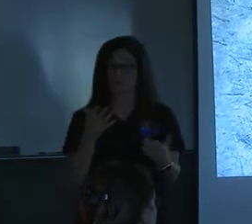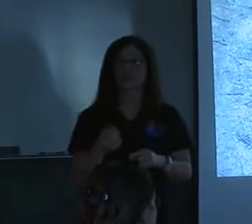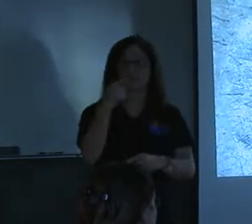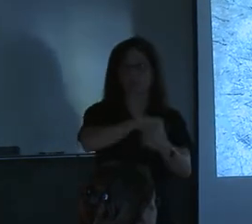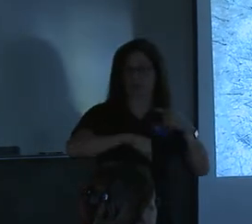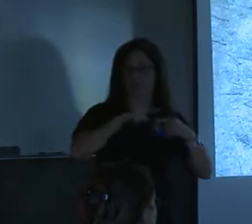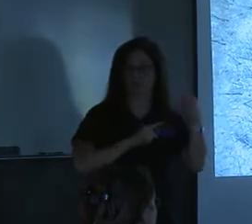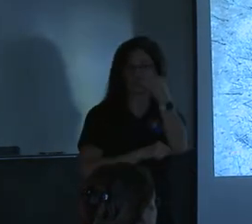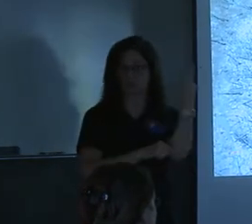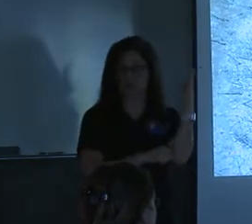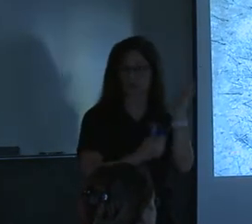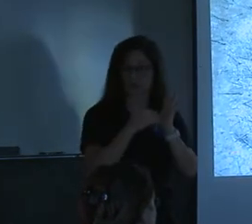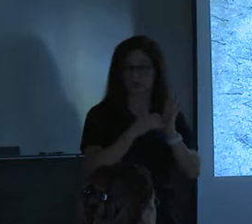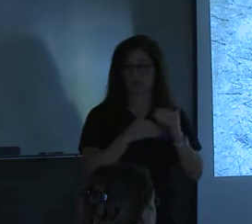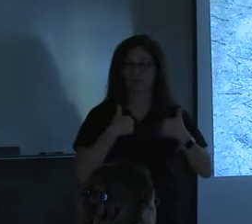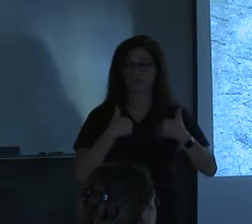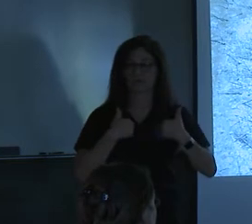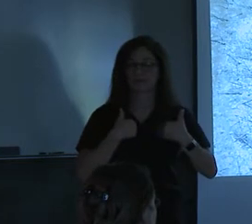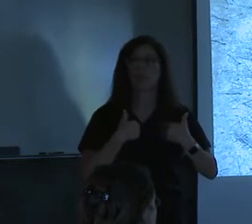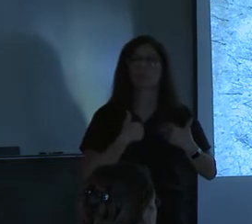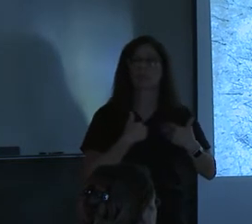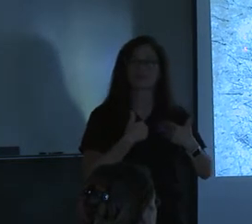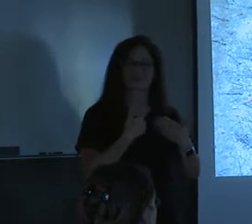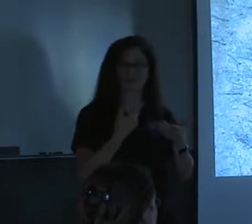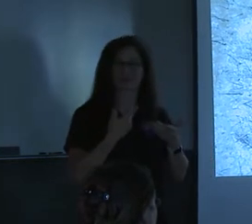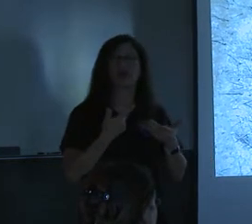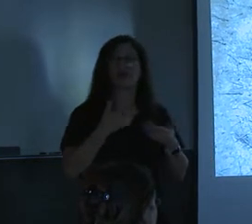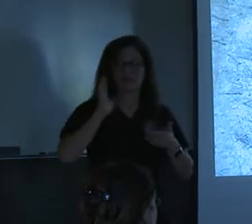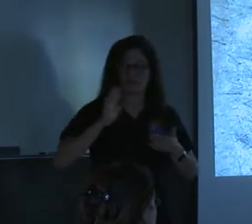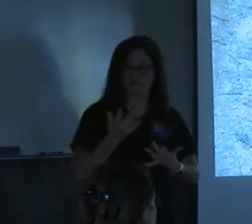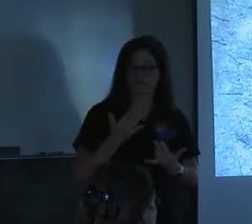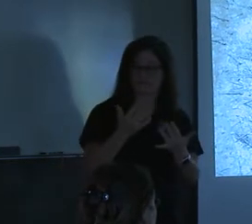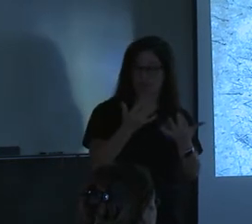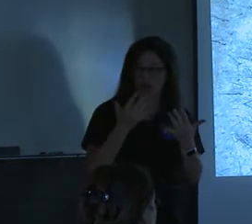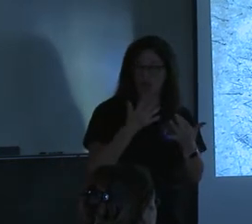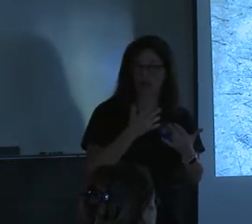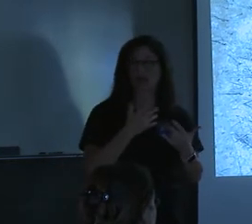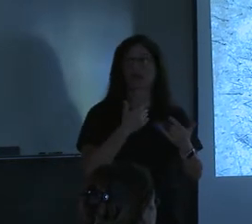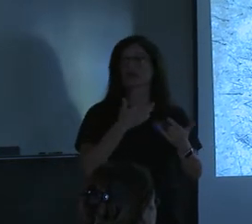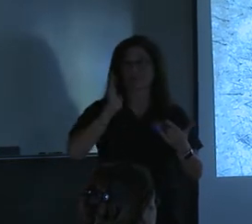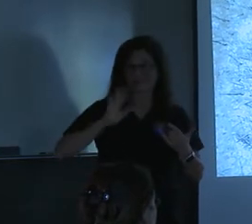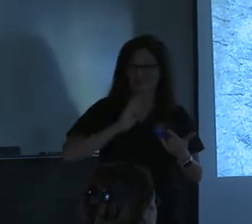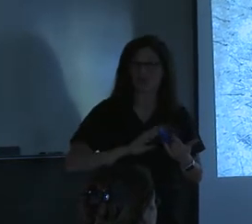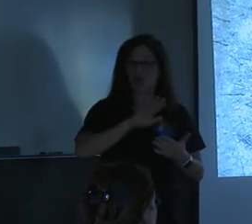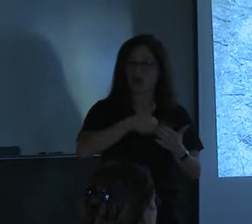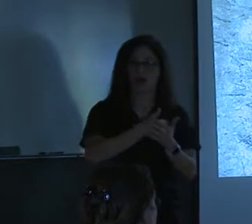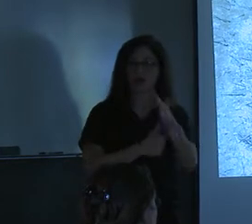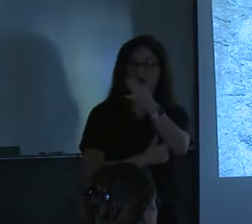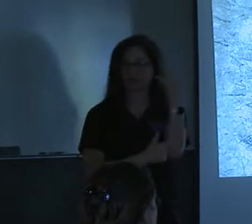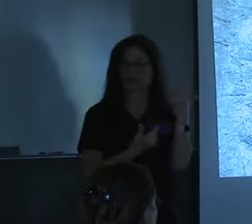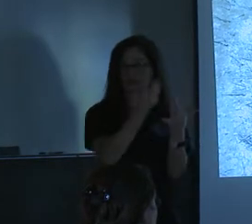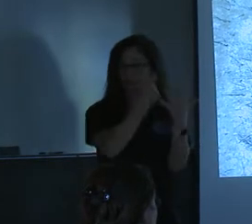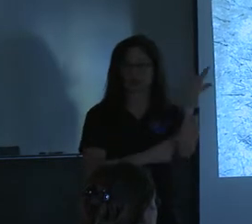back to the forest, we have the results of the fire are all these burned trees. And if you remember, it